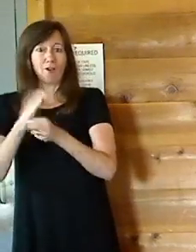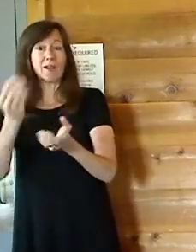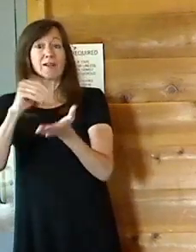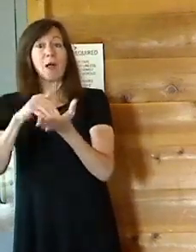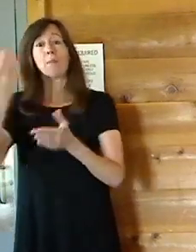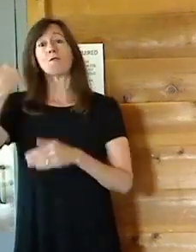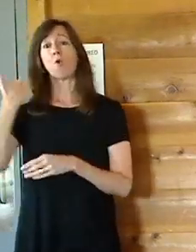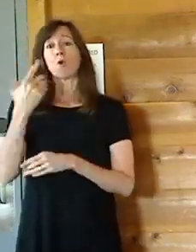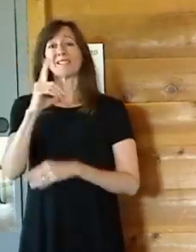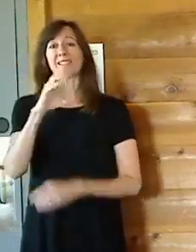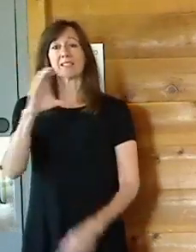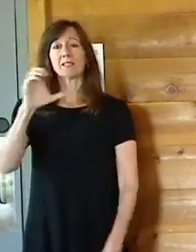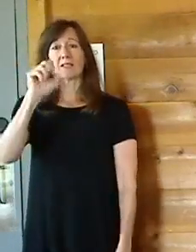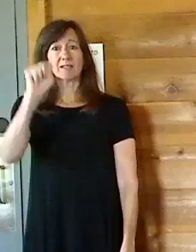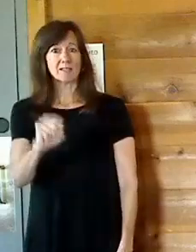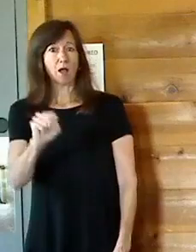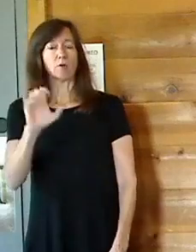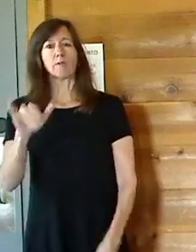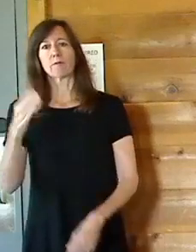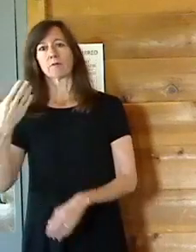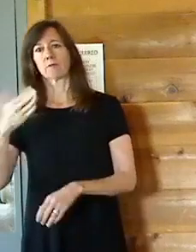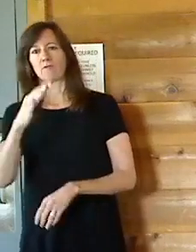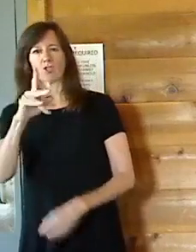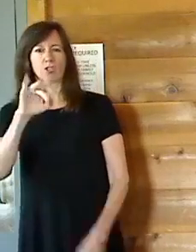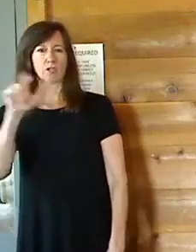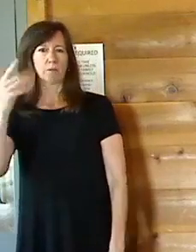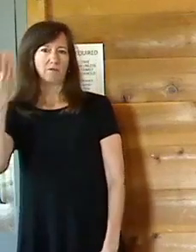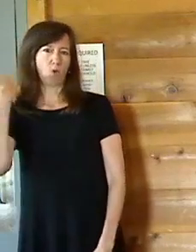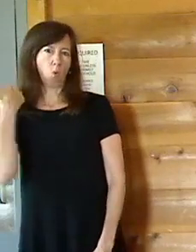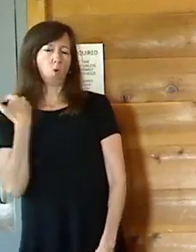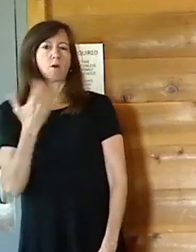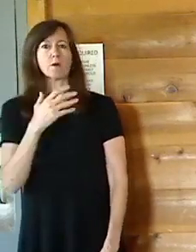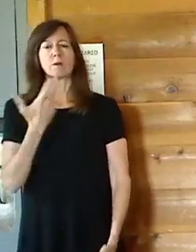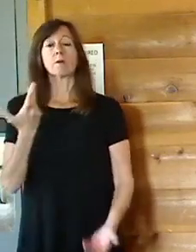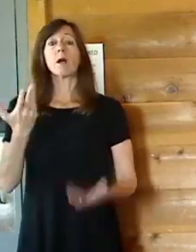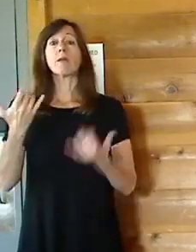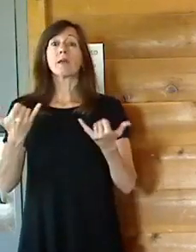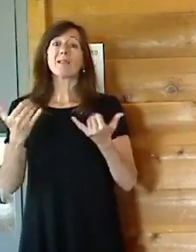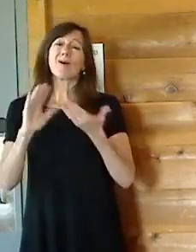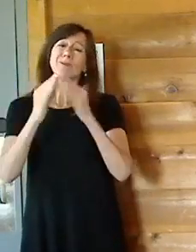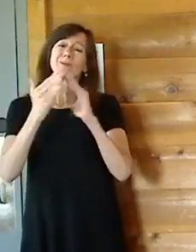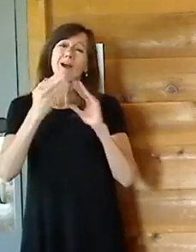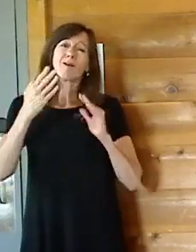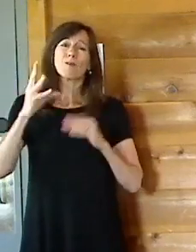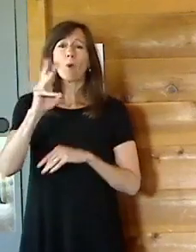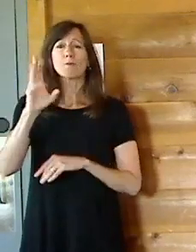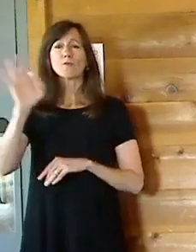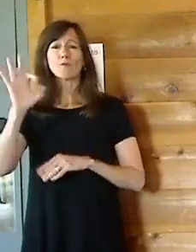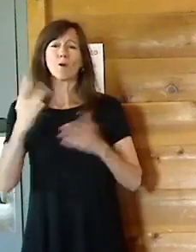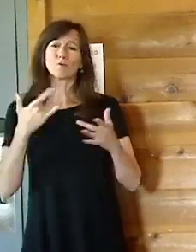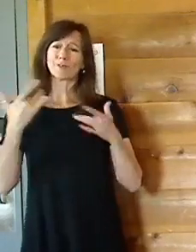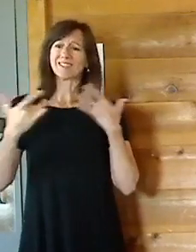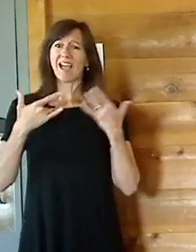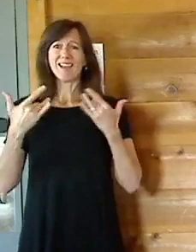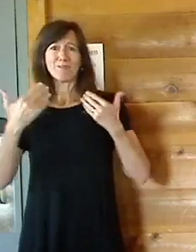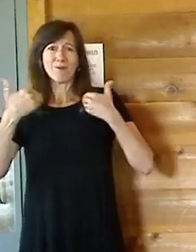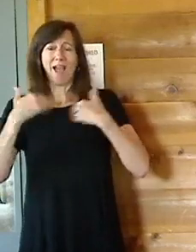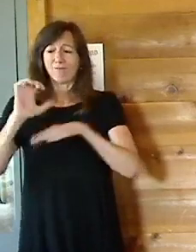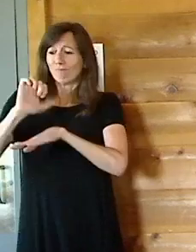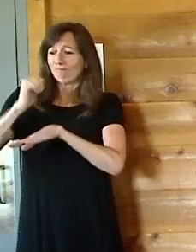Fishgill. The old Dutchess Mall. So the town of Wappinger, we're very excited to have this new